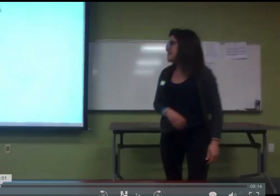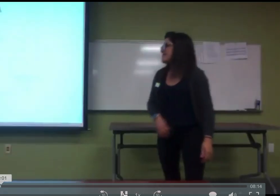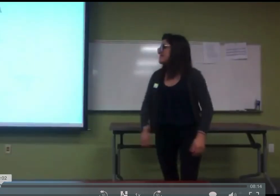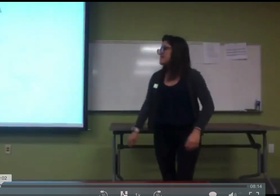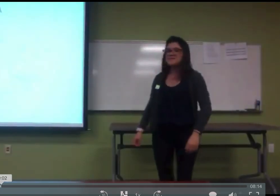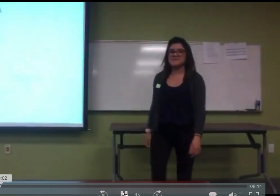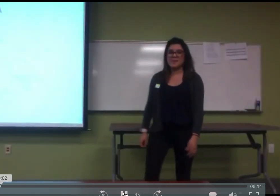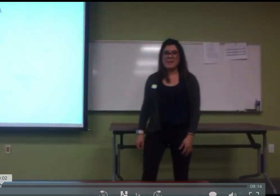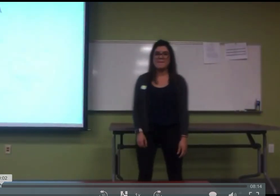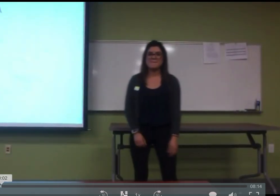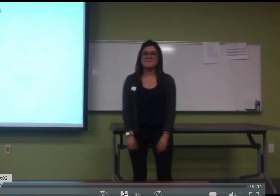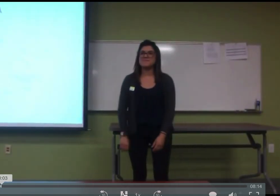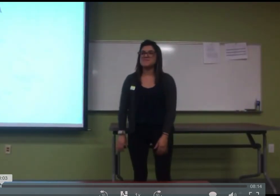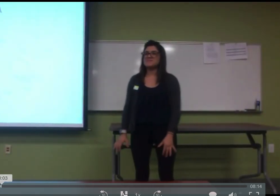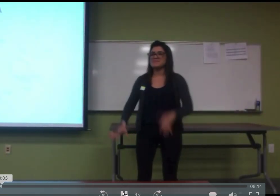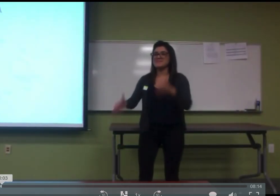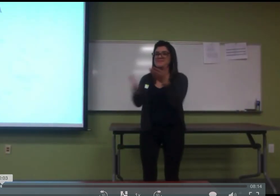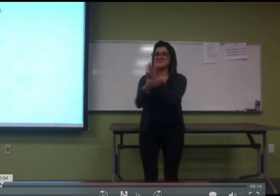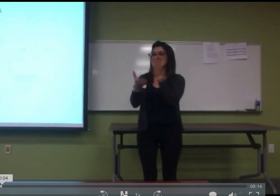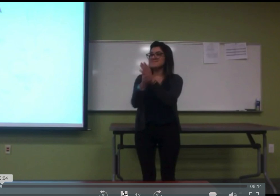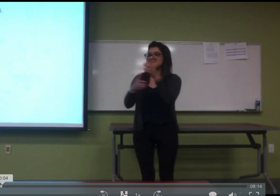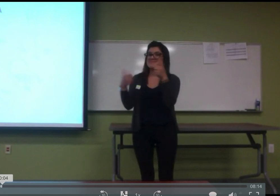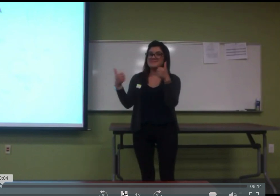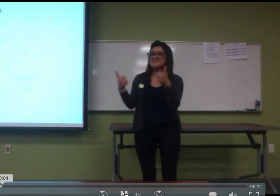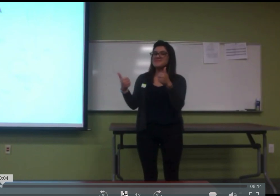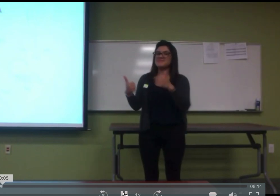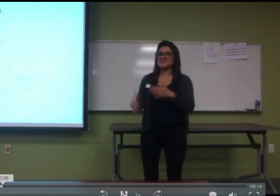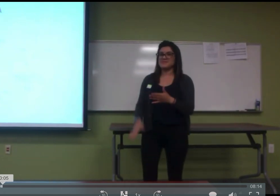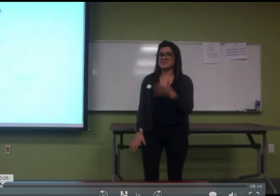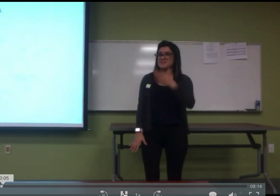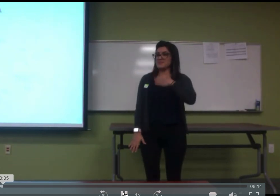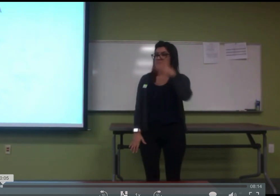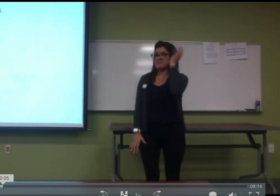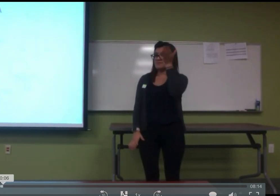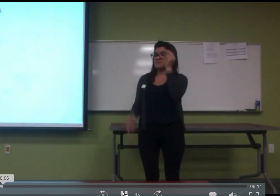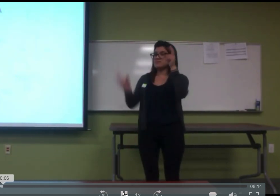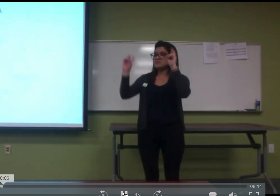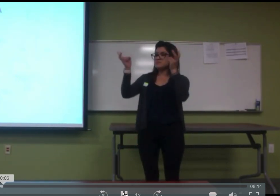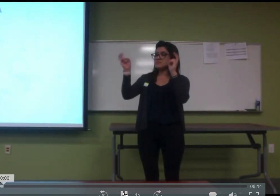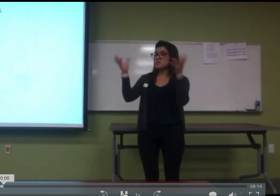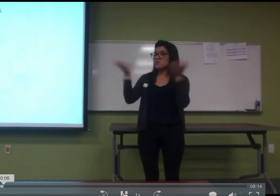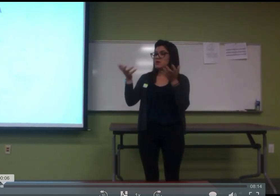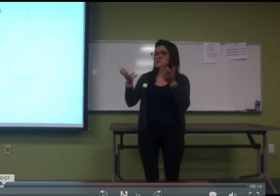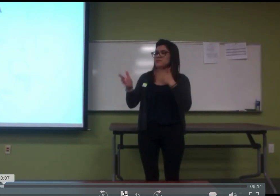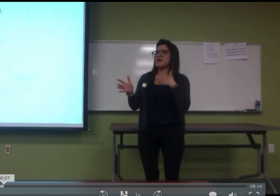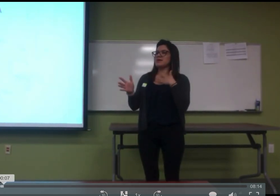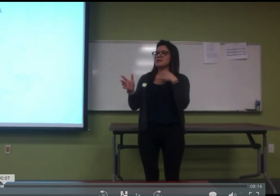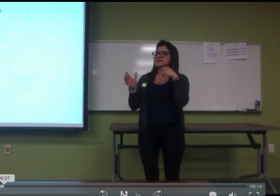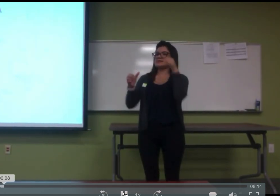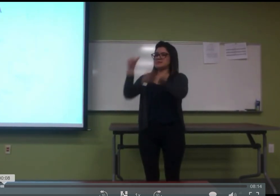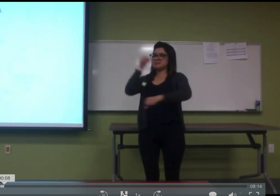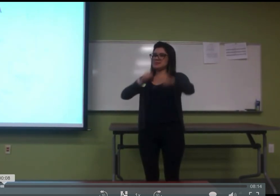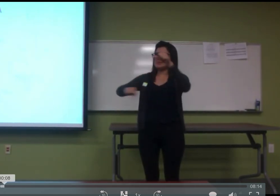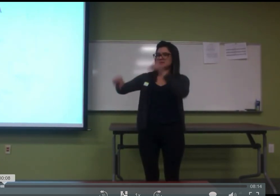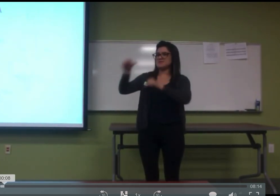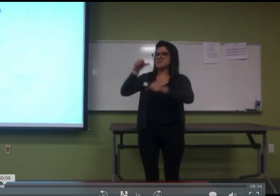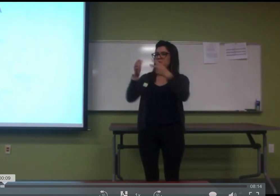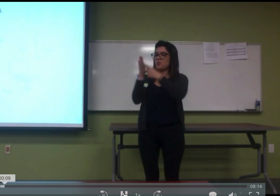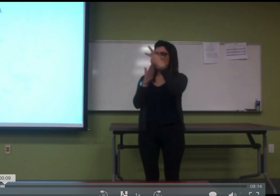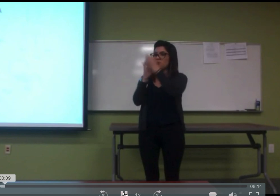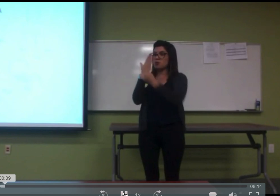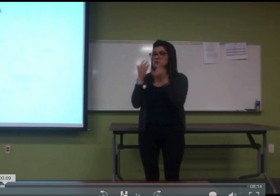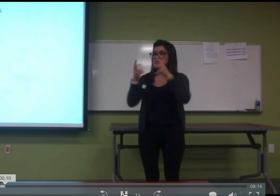All right, so my presentation, my science fair project, was called